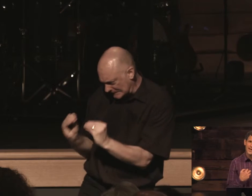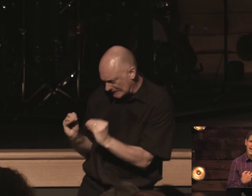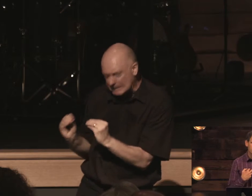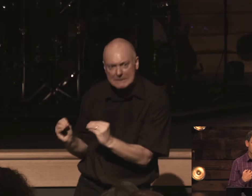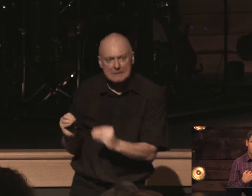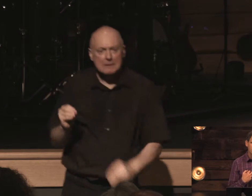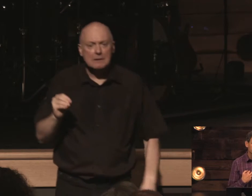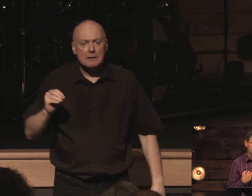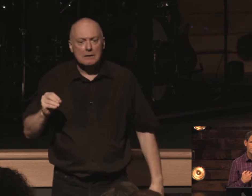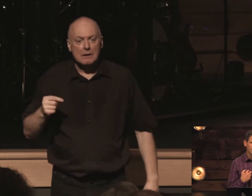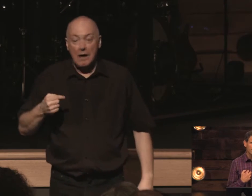dad of four children okay